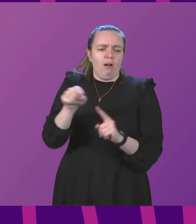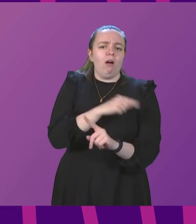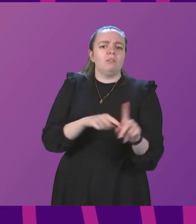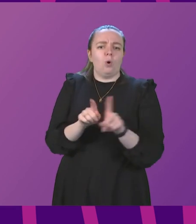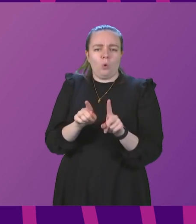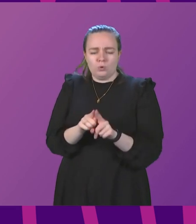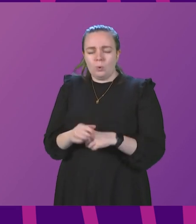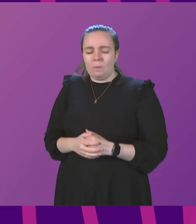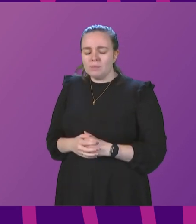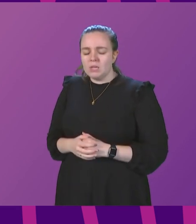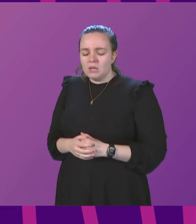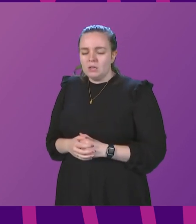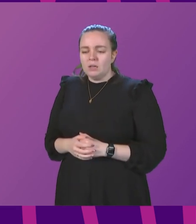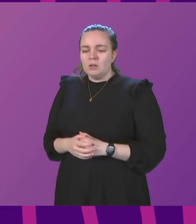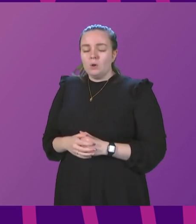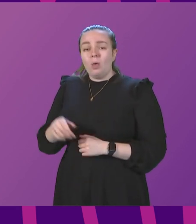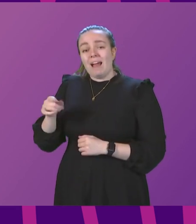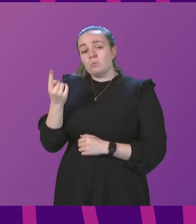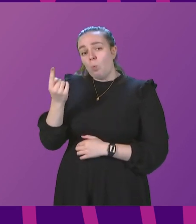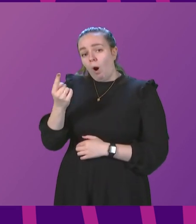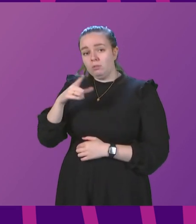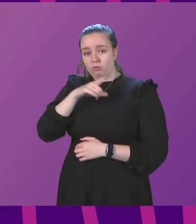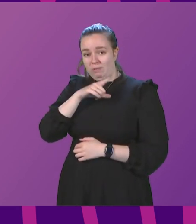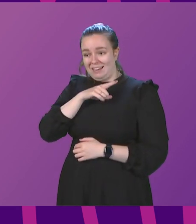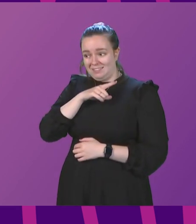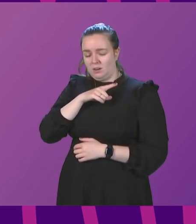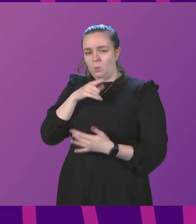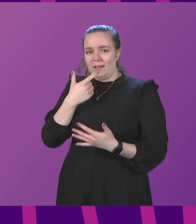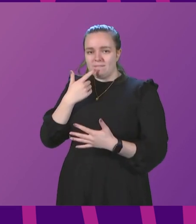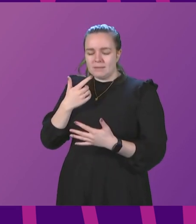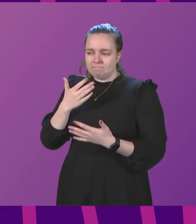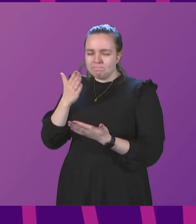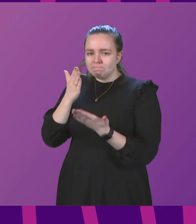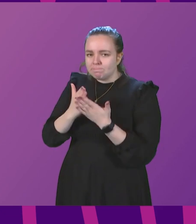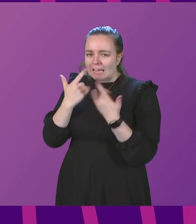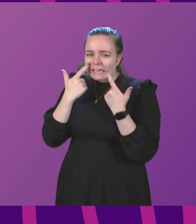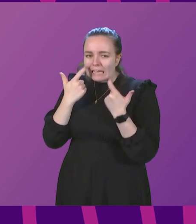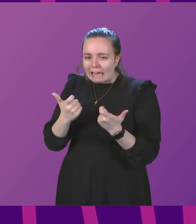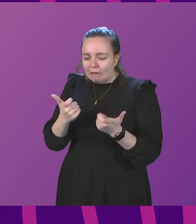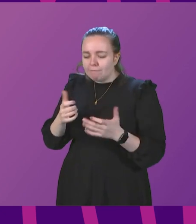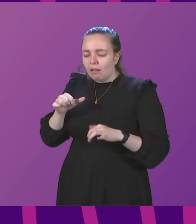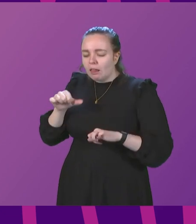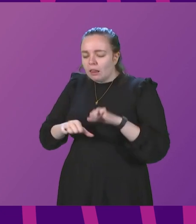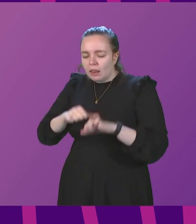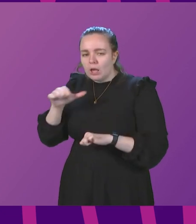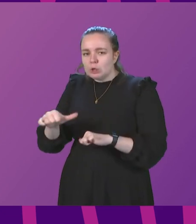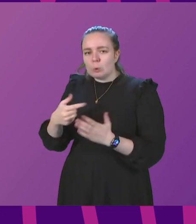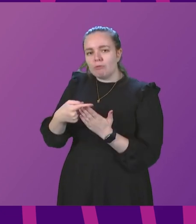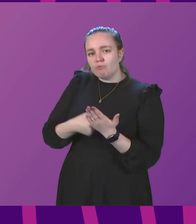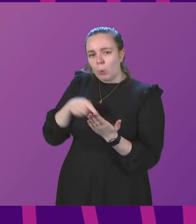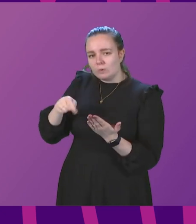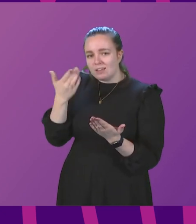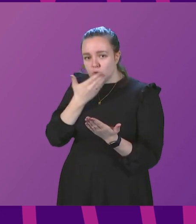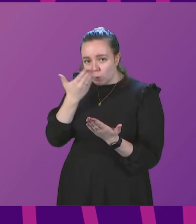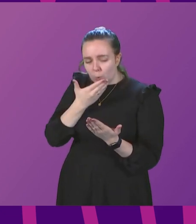the subject of the question. So that is one of the reasons why we are taking a deliberately very cautious approach to the mitigations in school. The